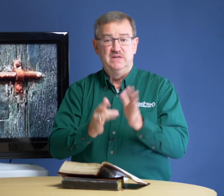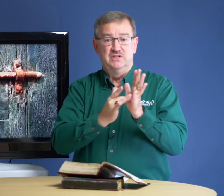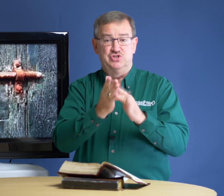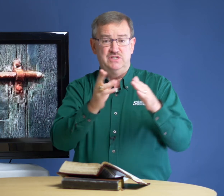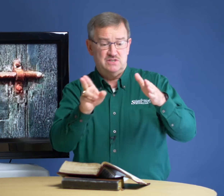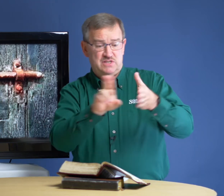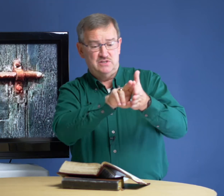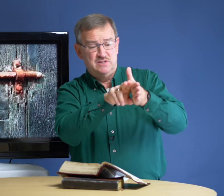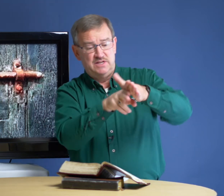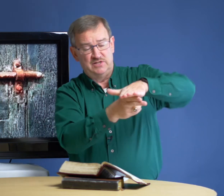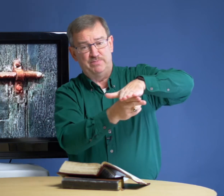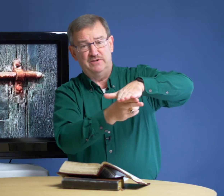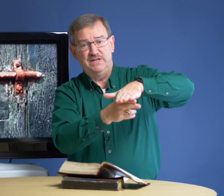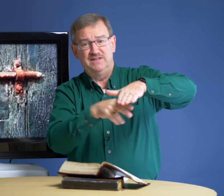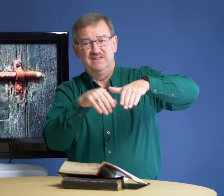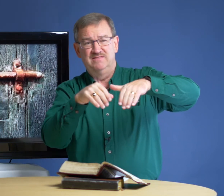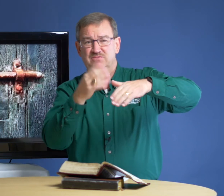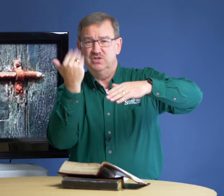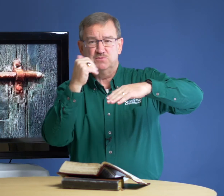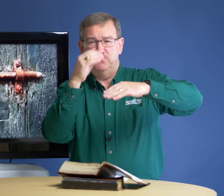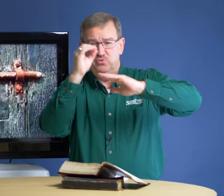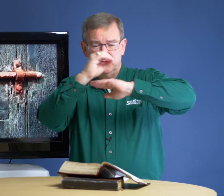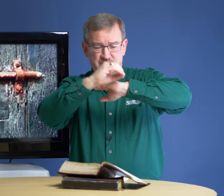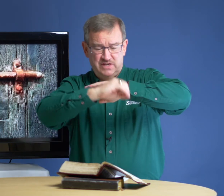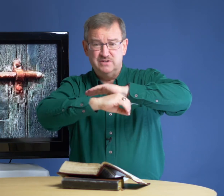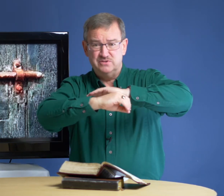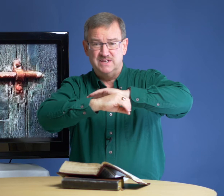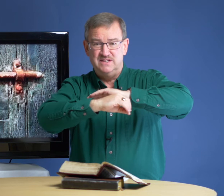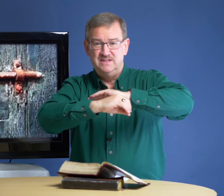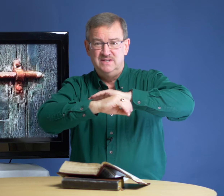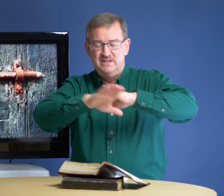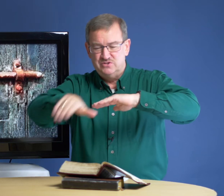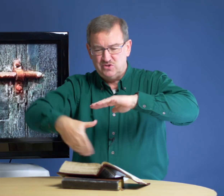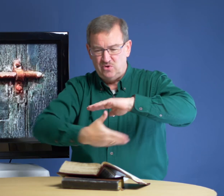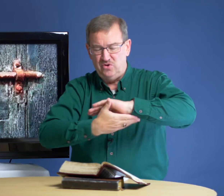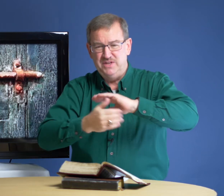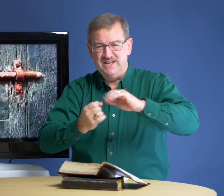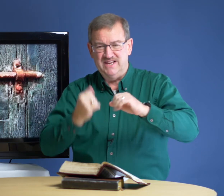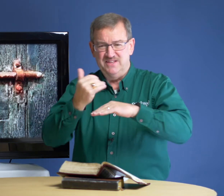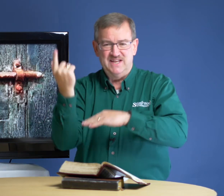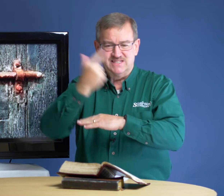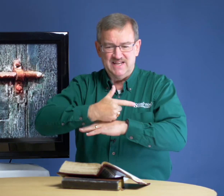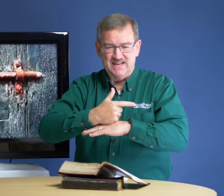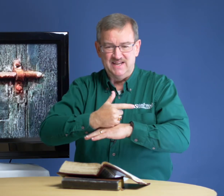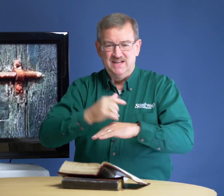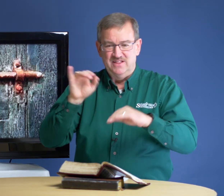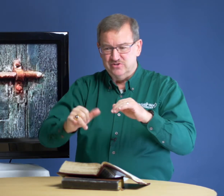Jesus is, is buried just before the sun goes down. So all night and the next day, they're